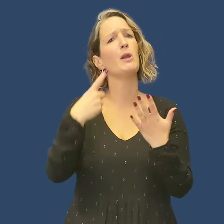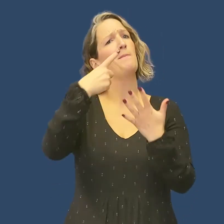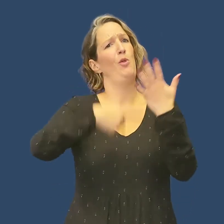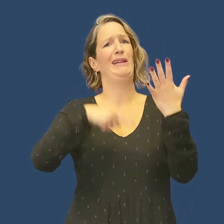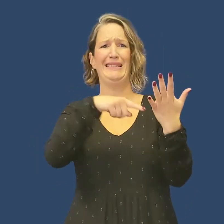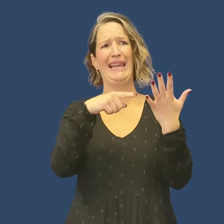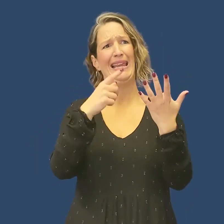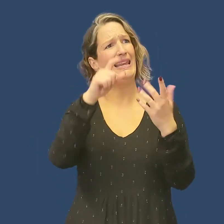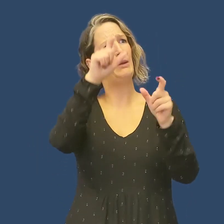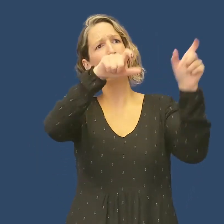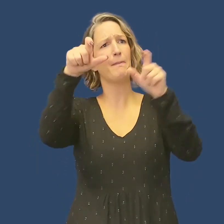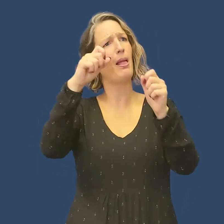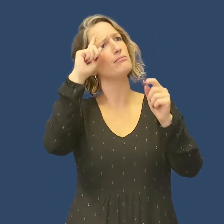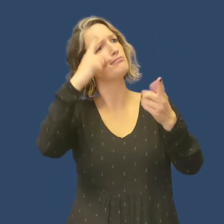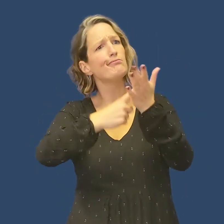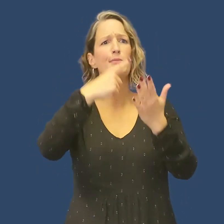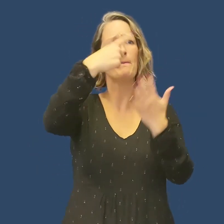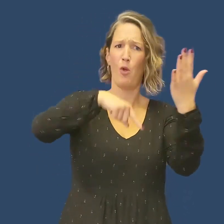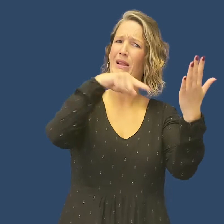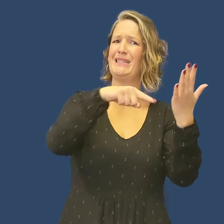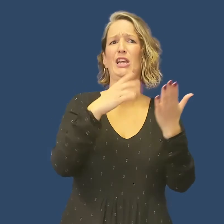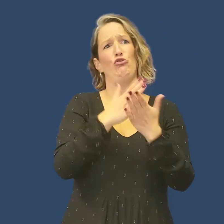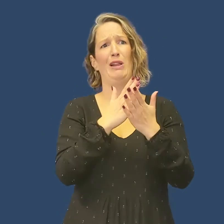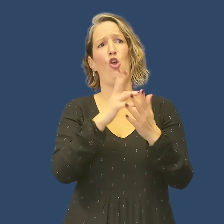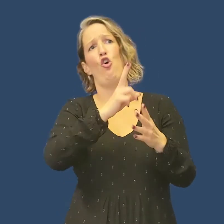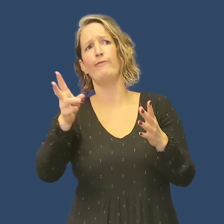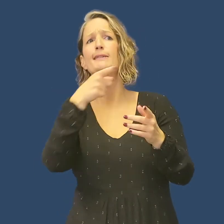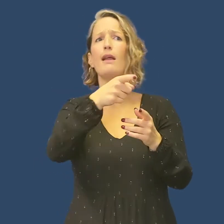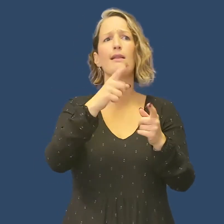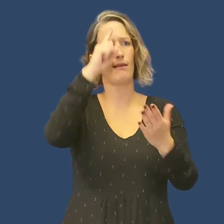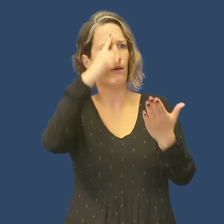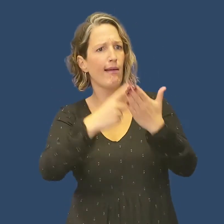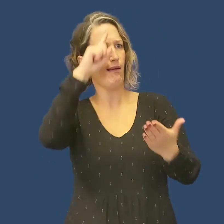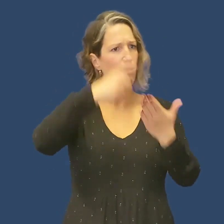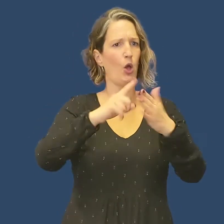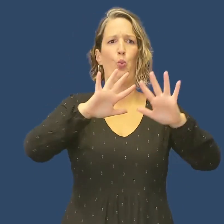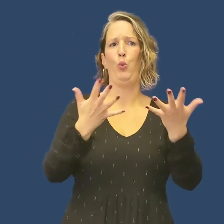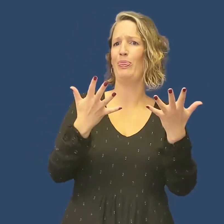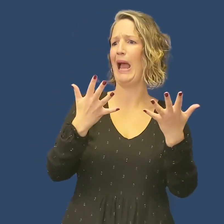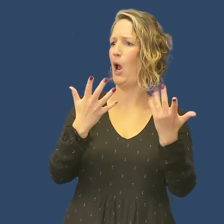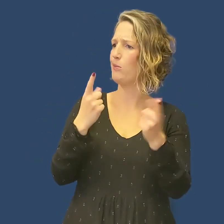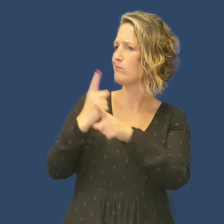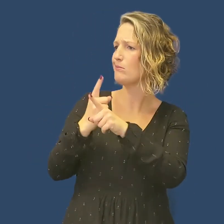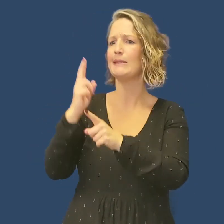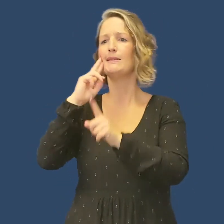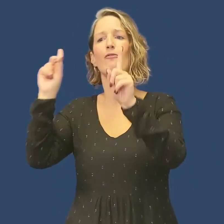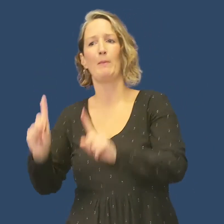Policy makers and decision makers will often do this without actually talking to the constituent group, in this case Deaf people.